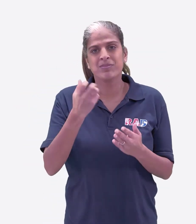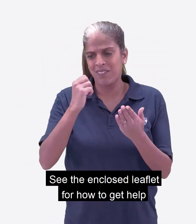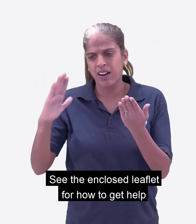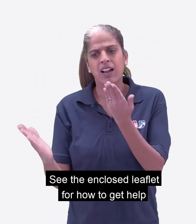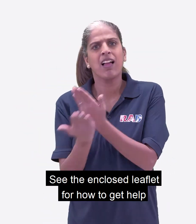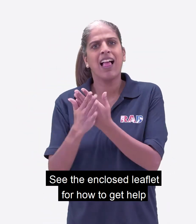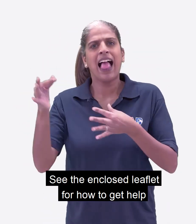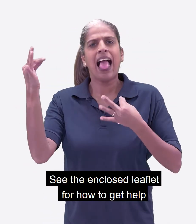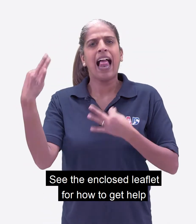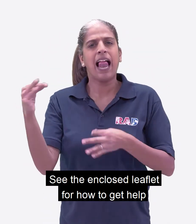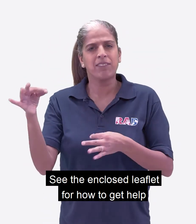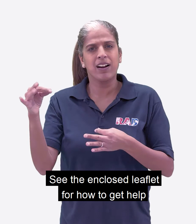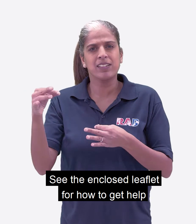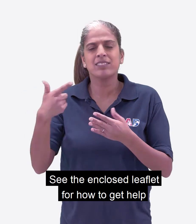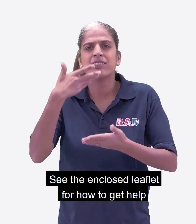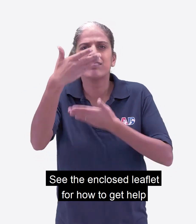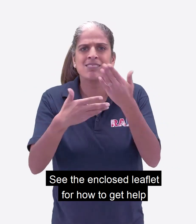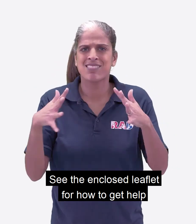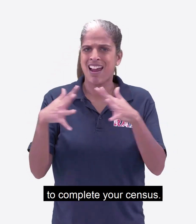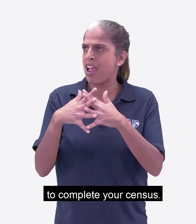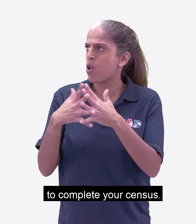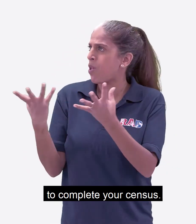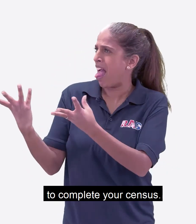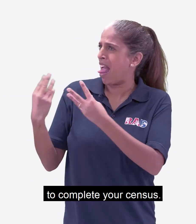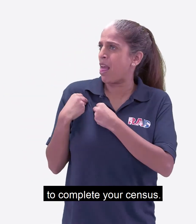See the enclosed leaflet for how to get help to complete your Census